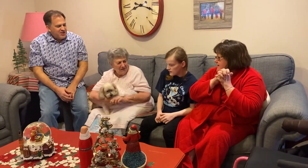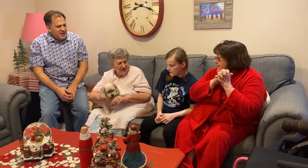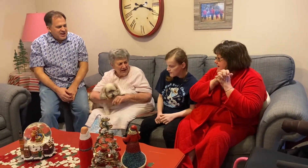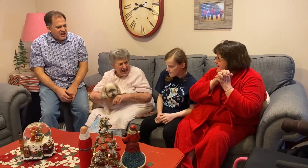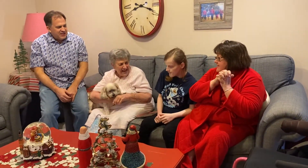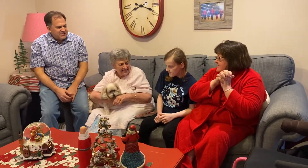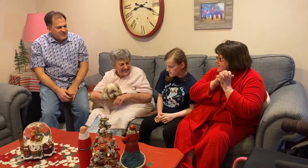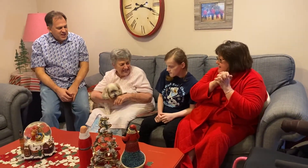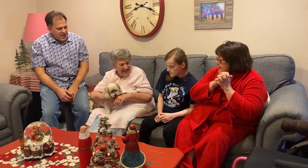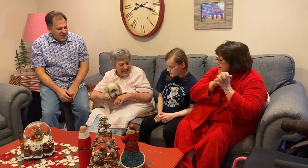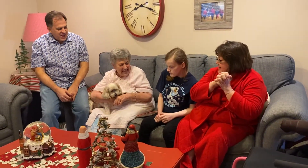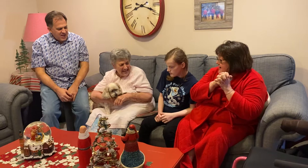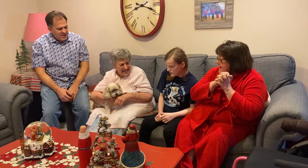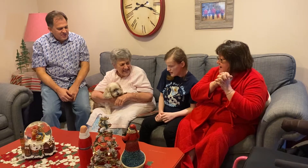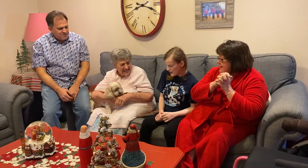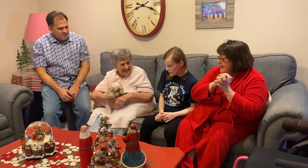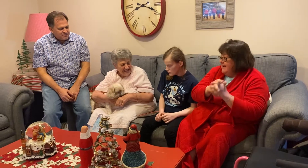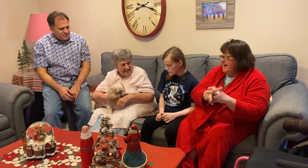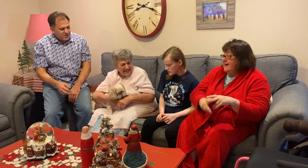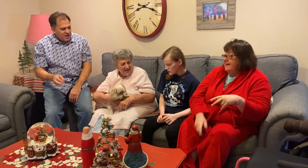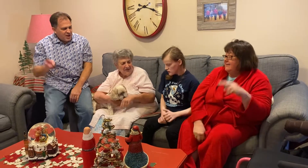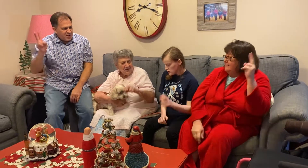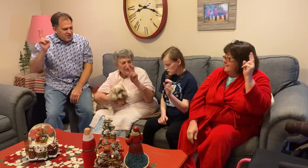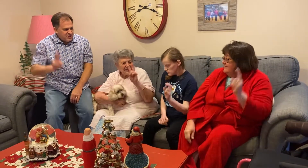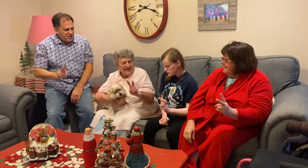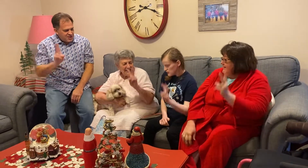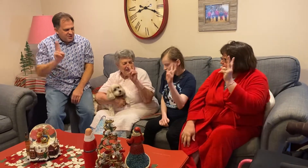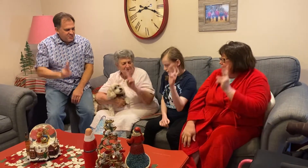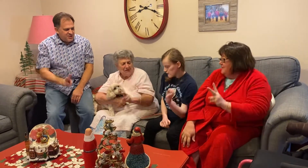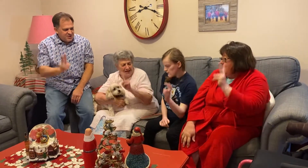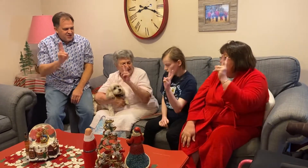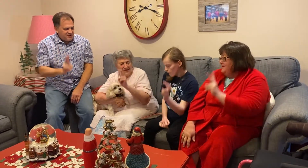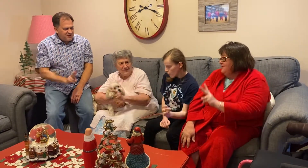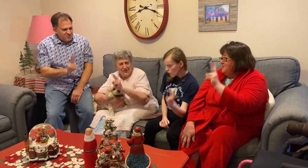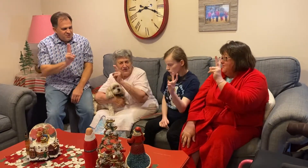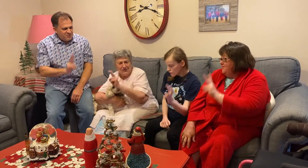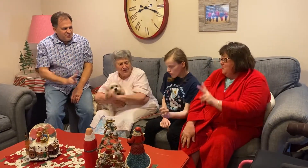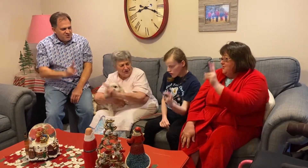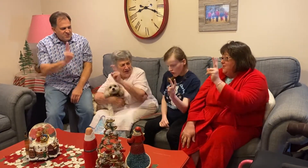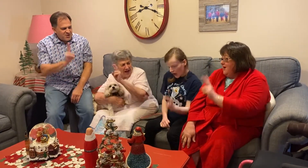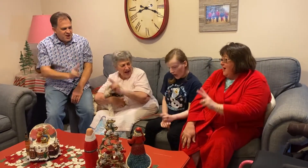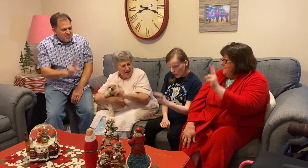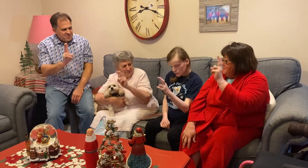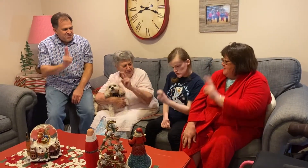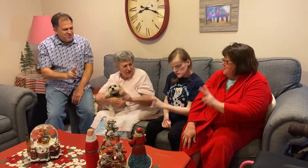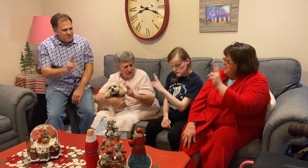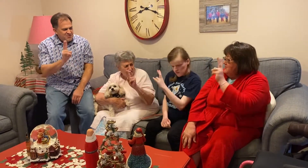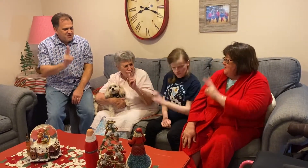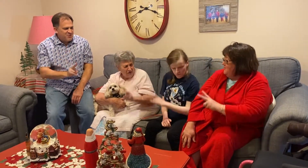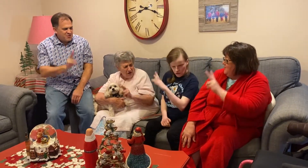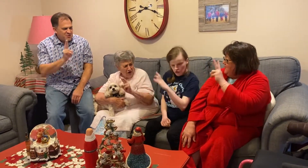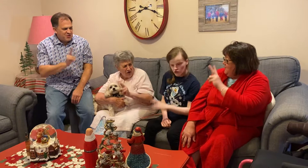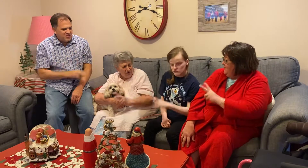next day, little bunny foo-foo, hopping through the forest,